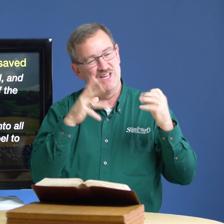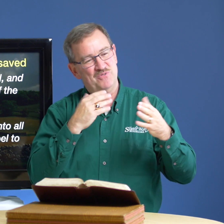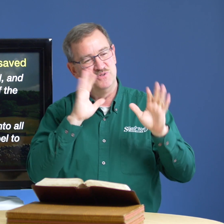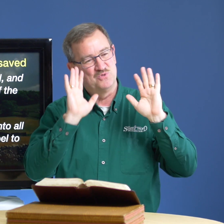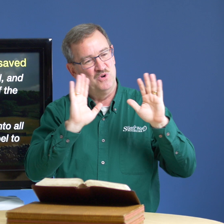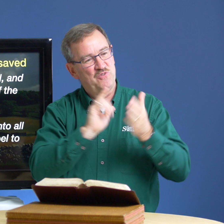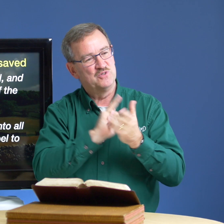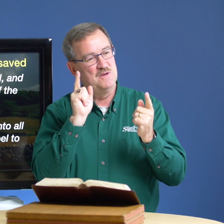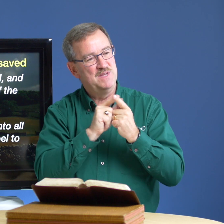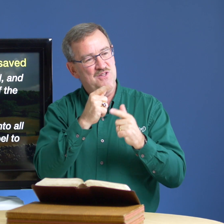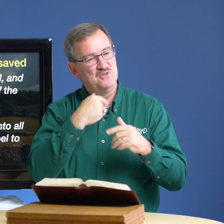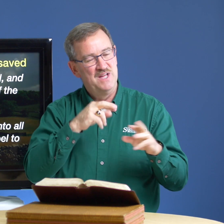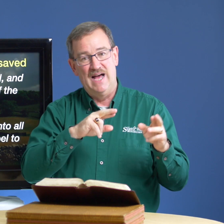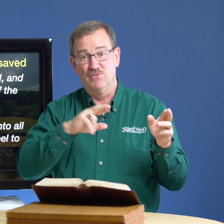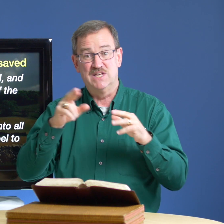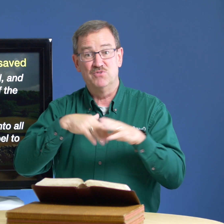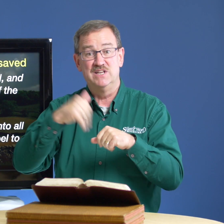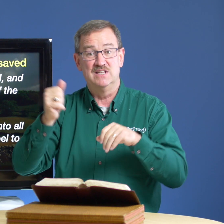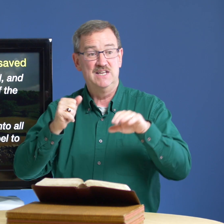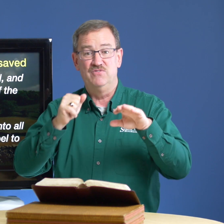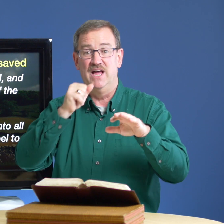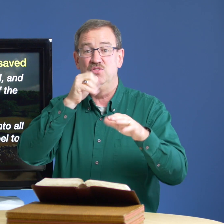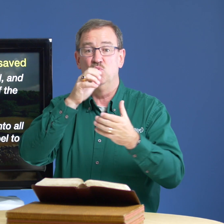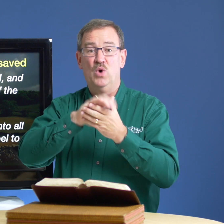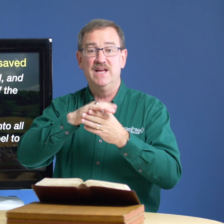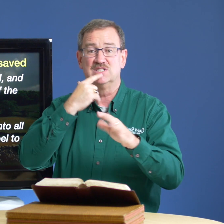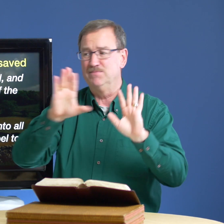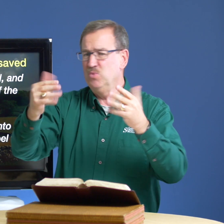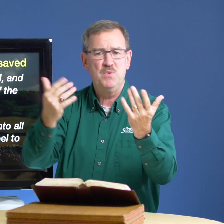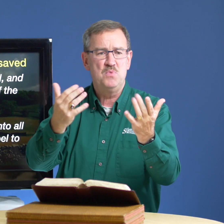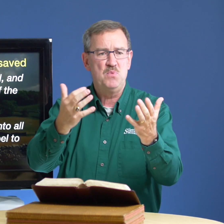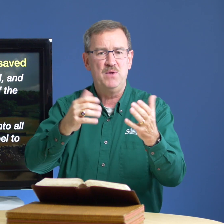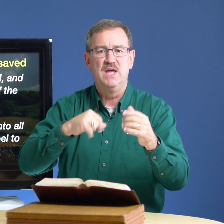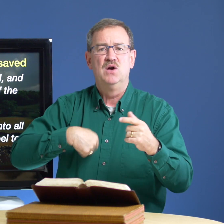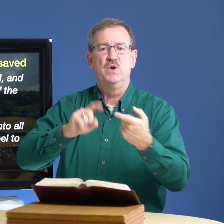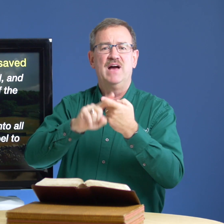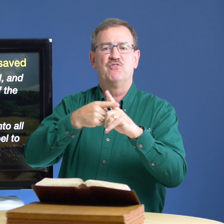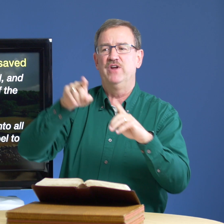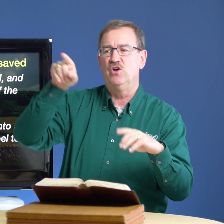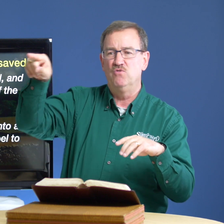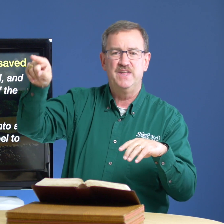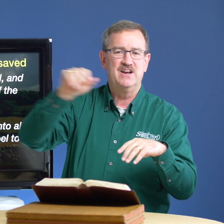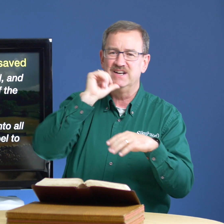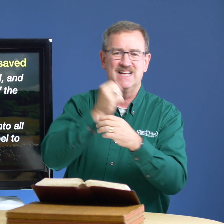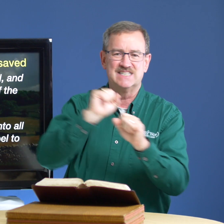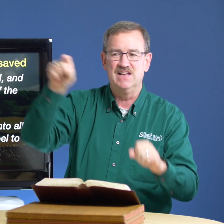okay well it was wonderful to meet you i was getting ready to leave and the wife said to wait wait wait wait we have a friend over there not saved